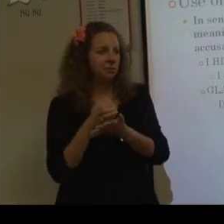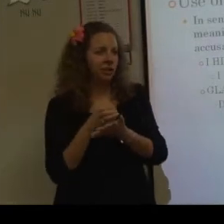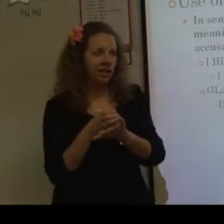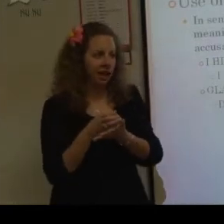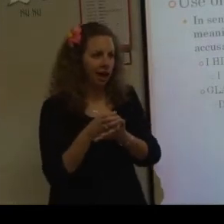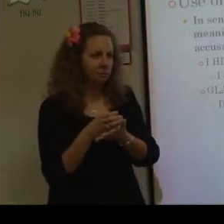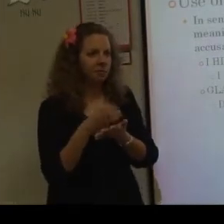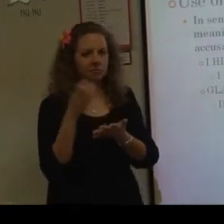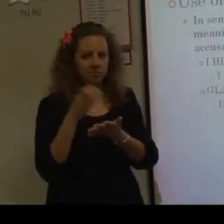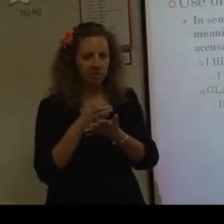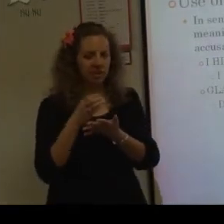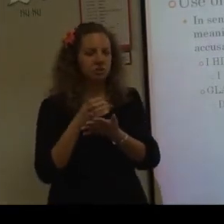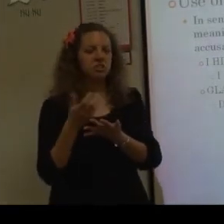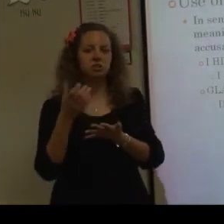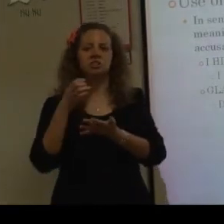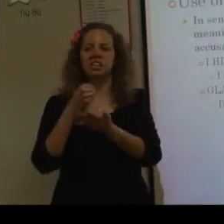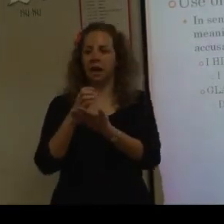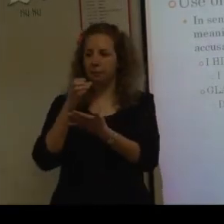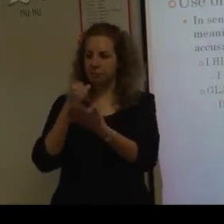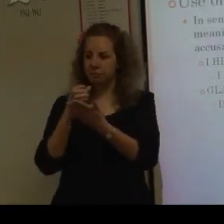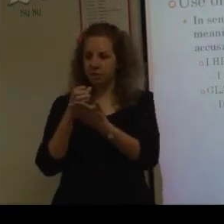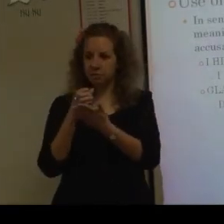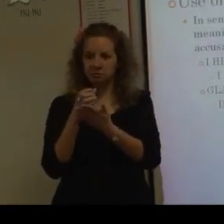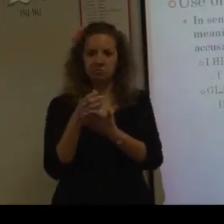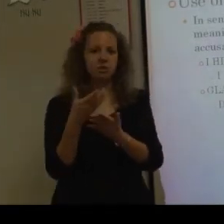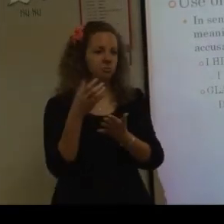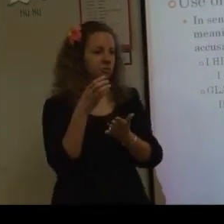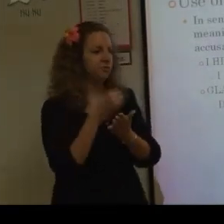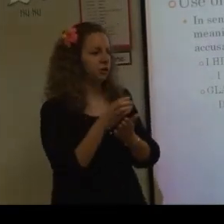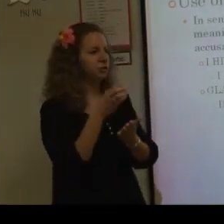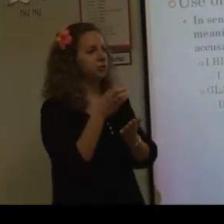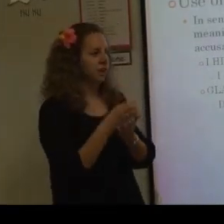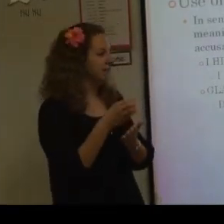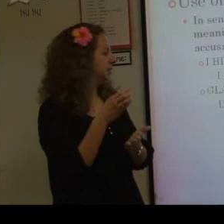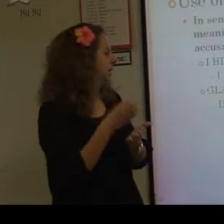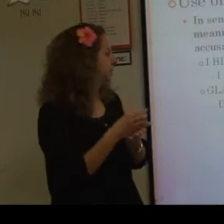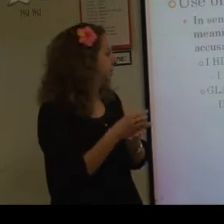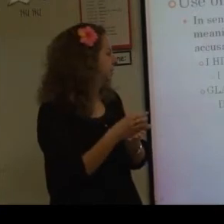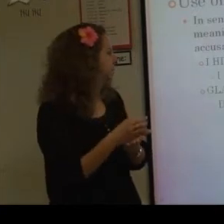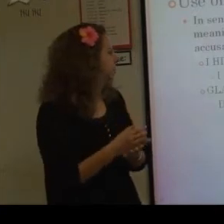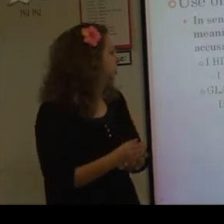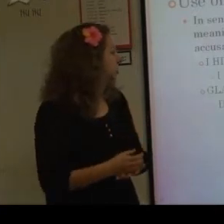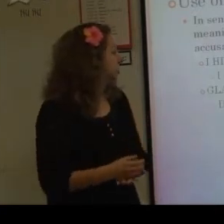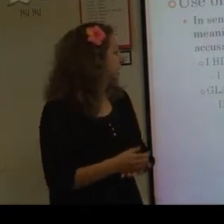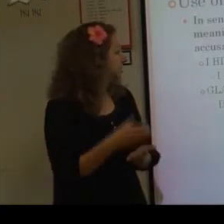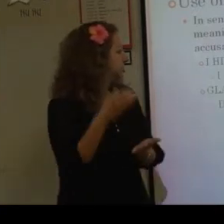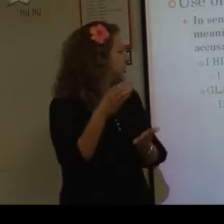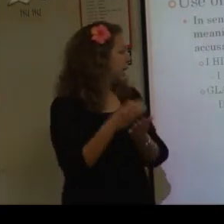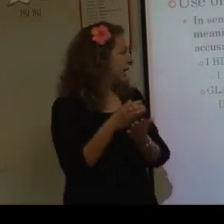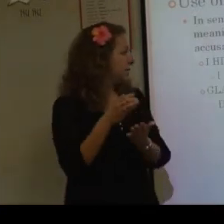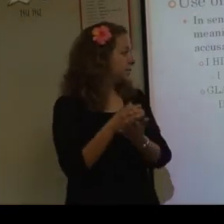mean more like a cup. Okay. So let's just sign cup for this one. We're referring to a glass. Let's have this way. Okay. So cup,